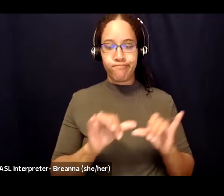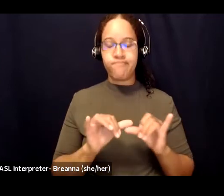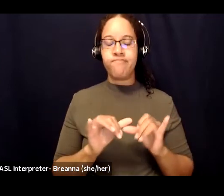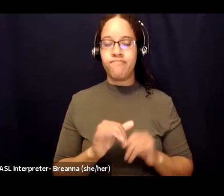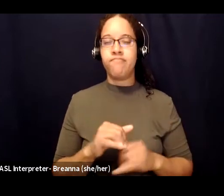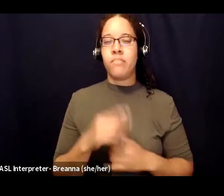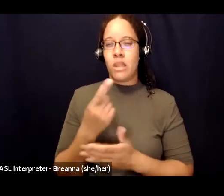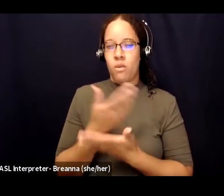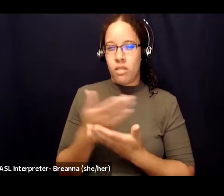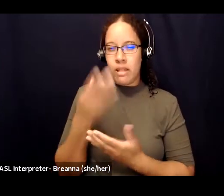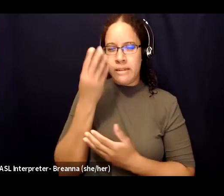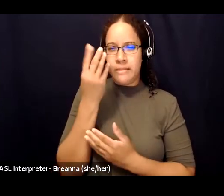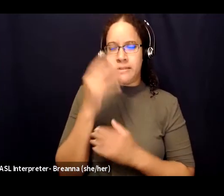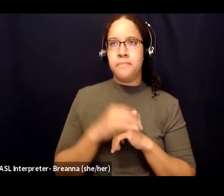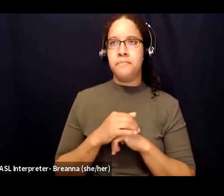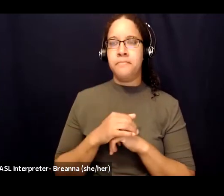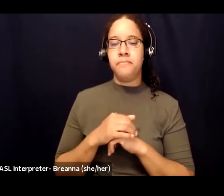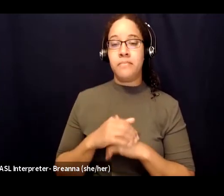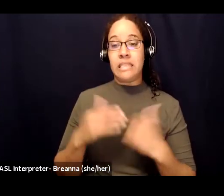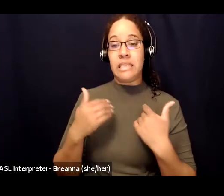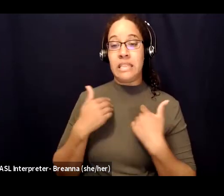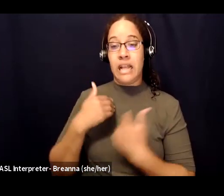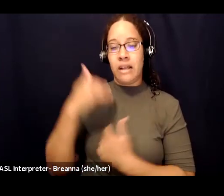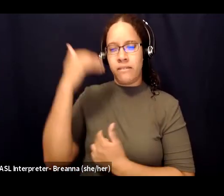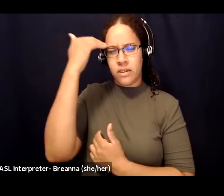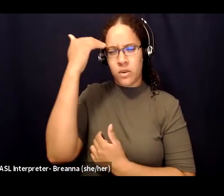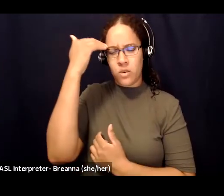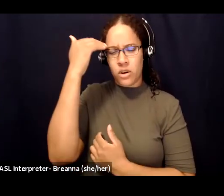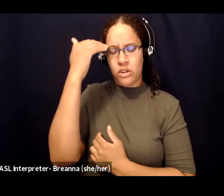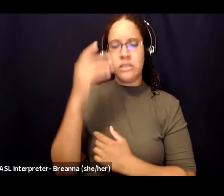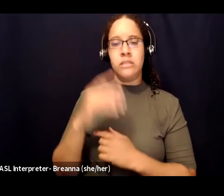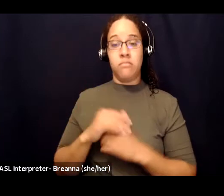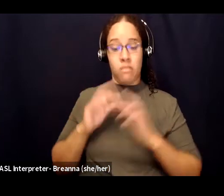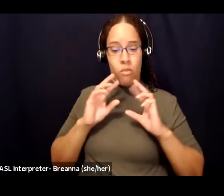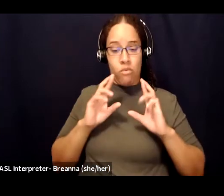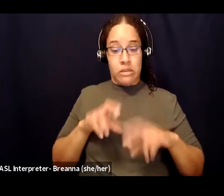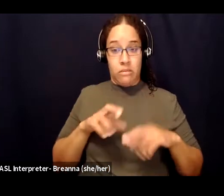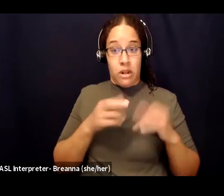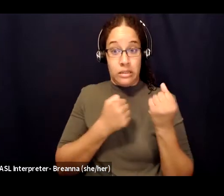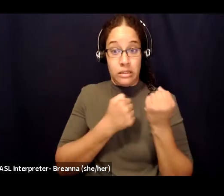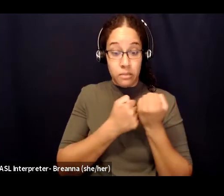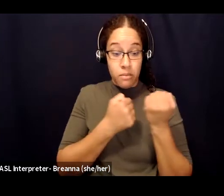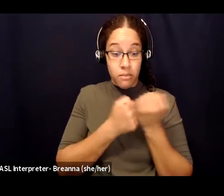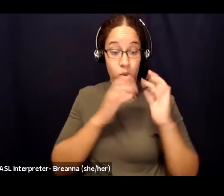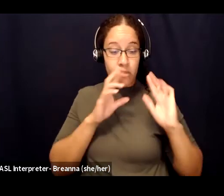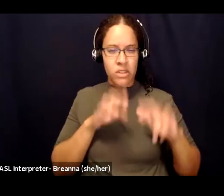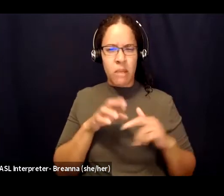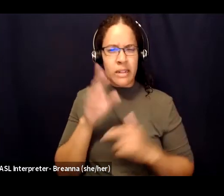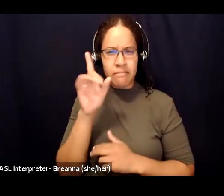having an awareness of what a supportive response might sound like so maybe you've shared your